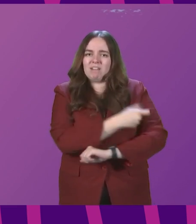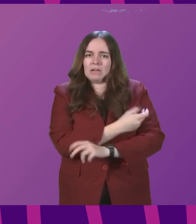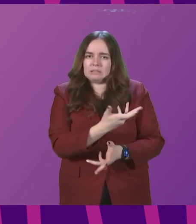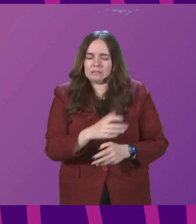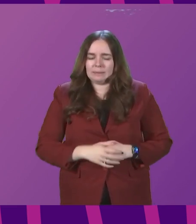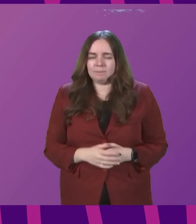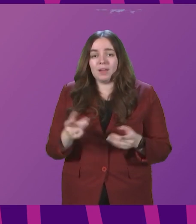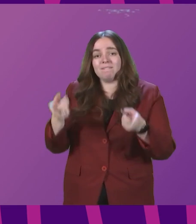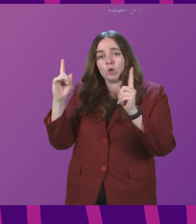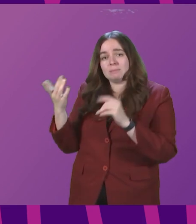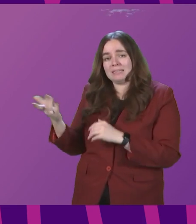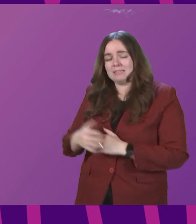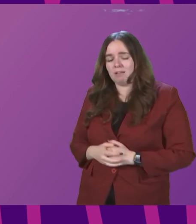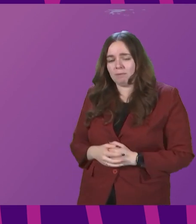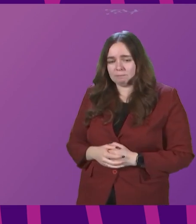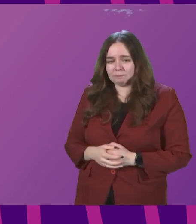The First Minister.